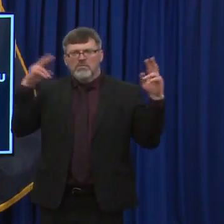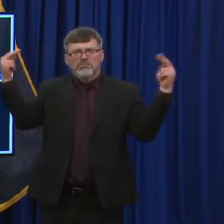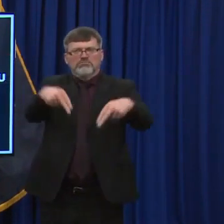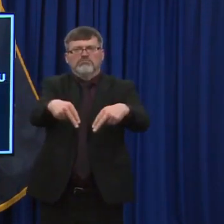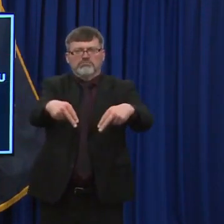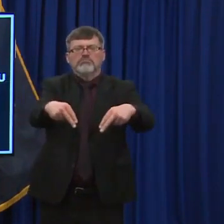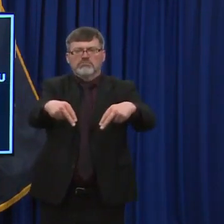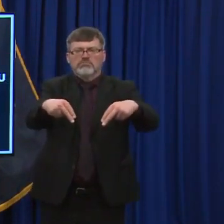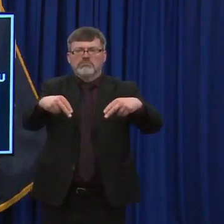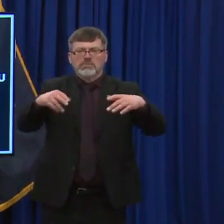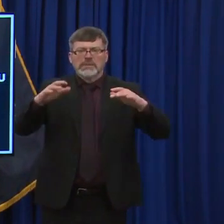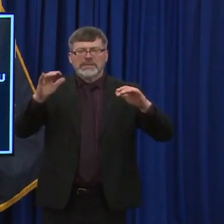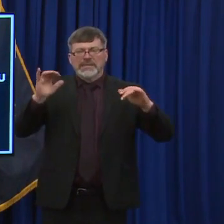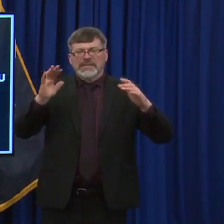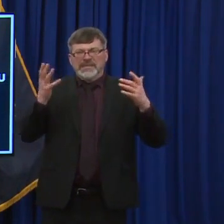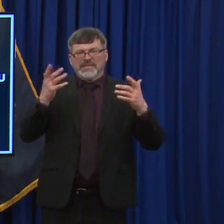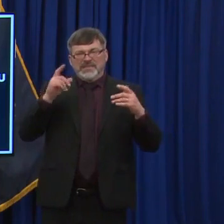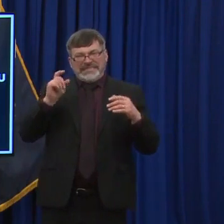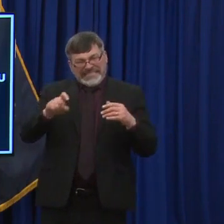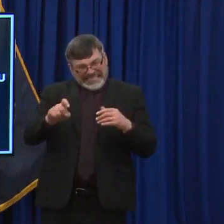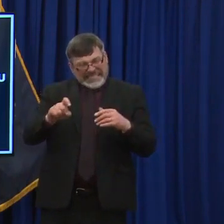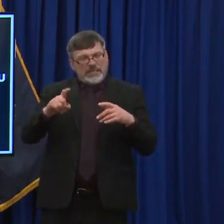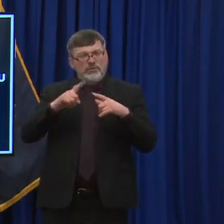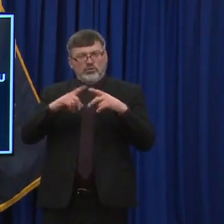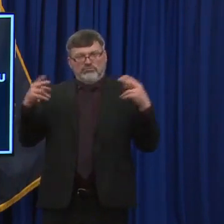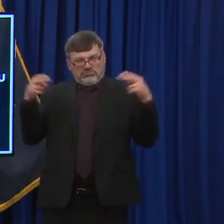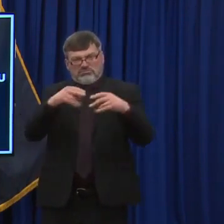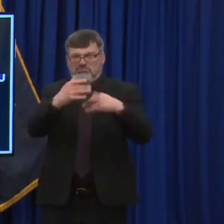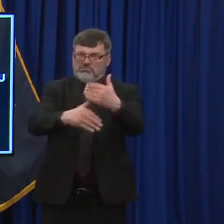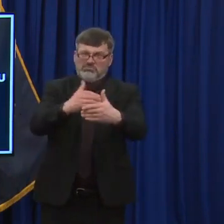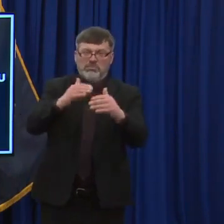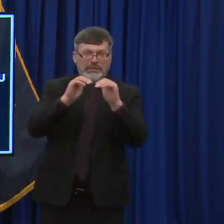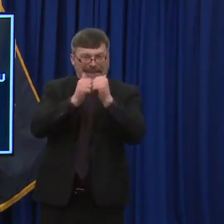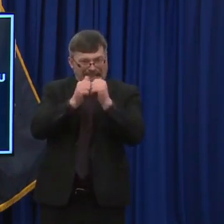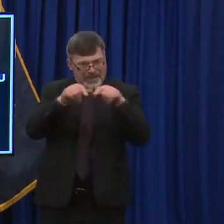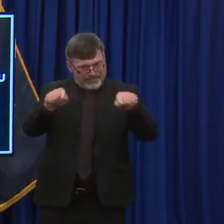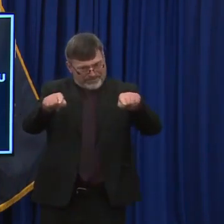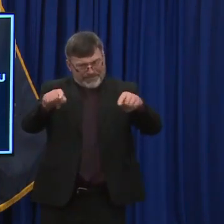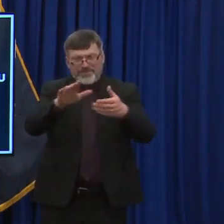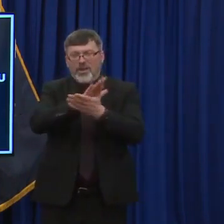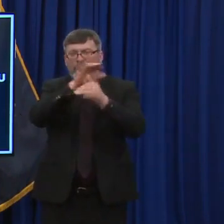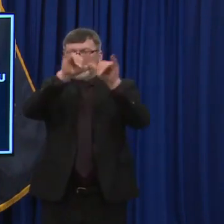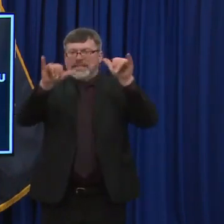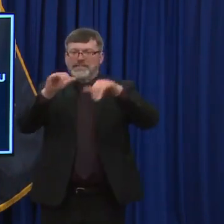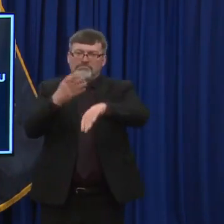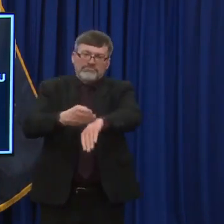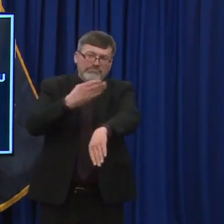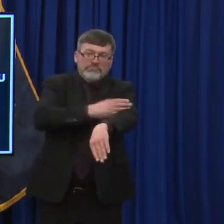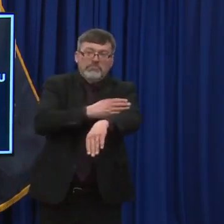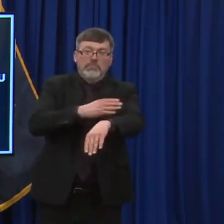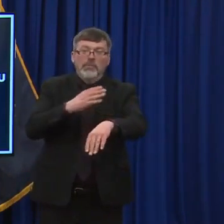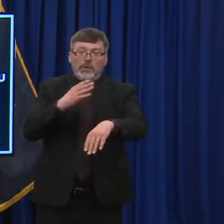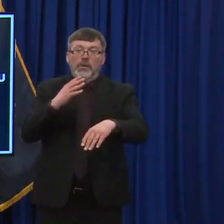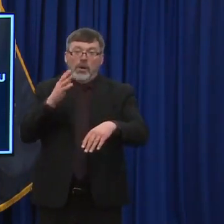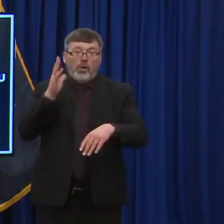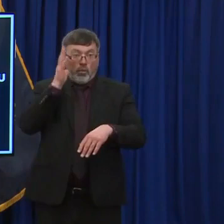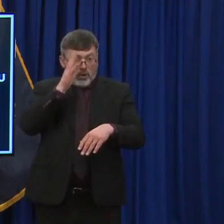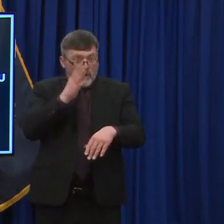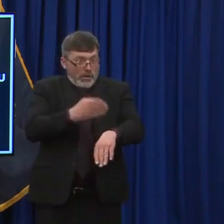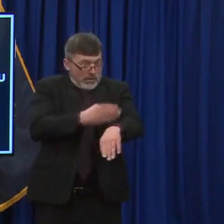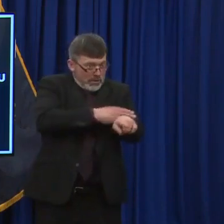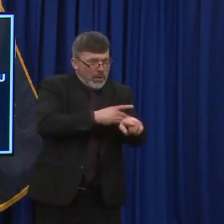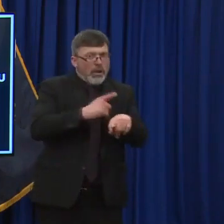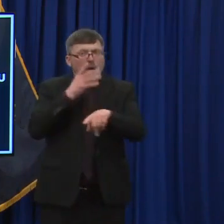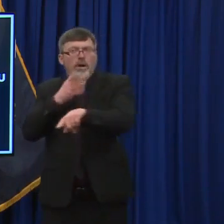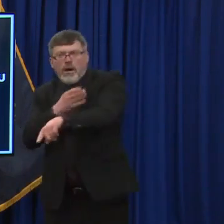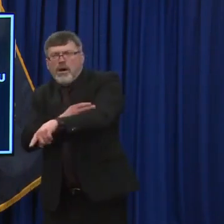process for the students. It's a better process for our system with synergies and, and, and not just cost savings, but, um, synergies of, of